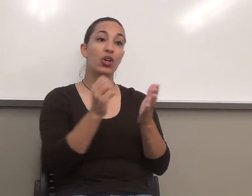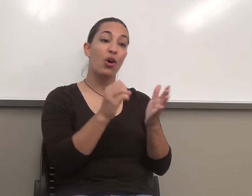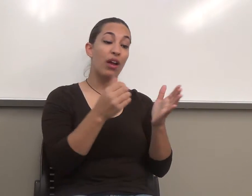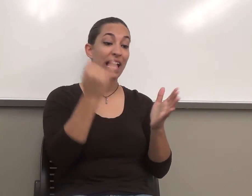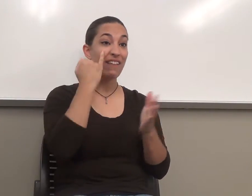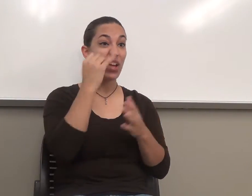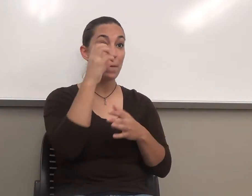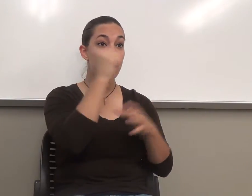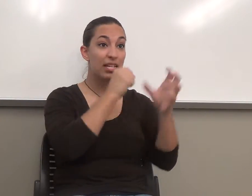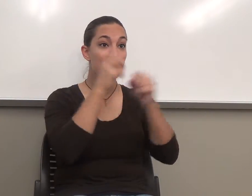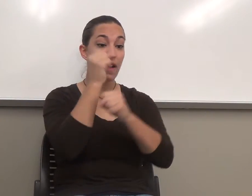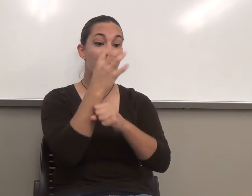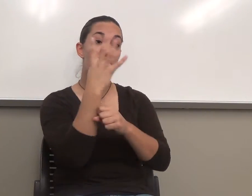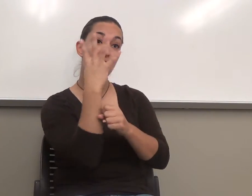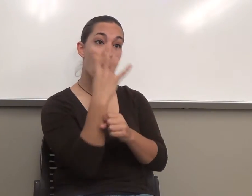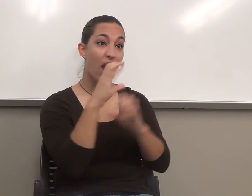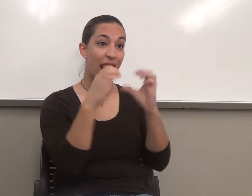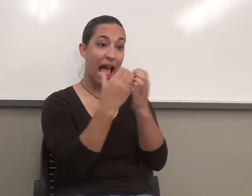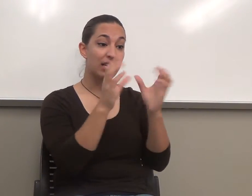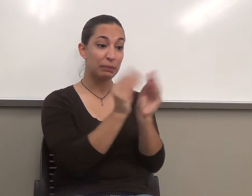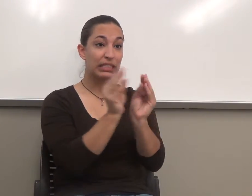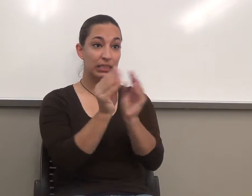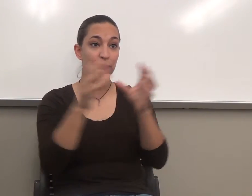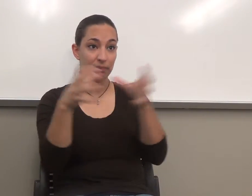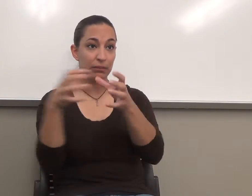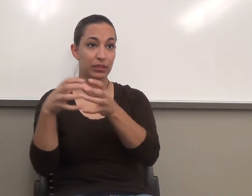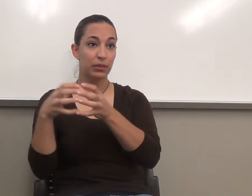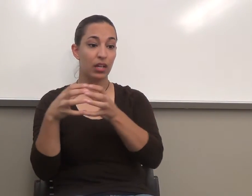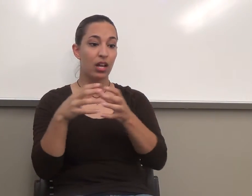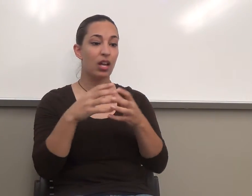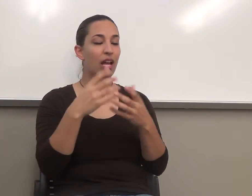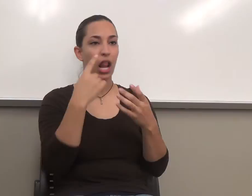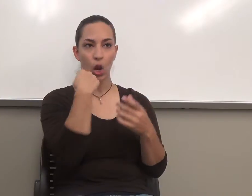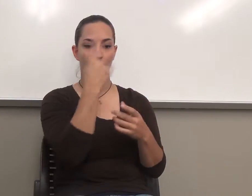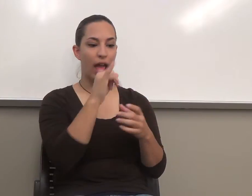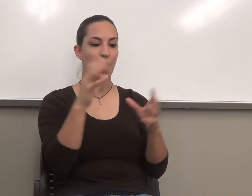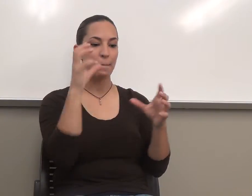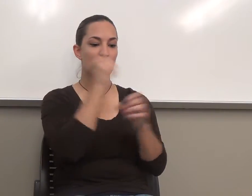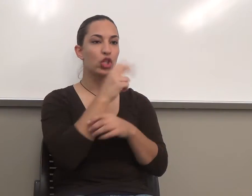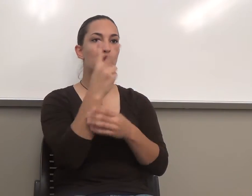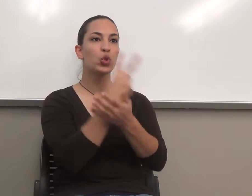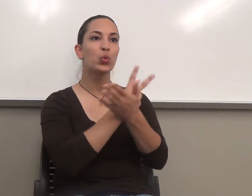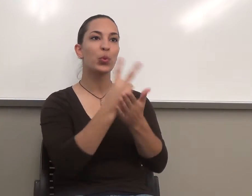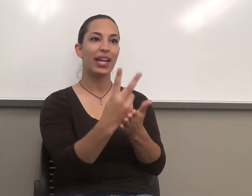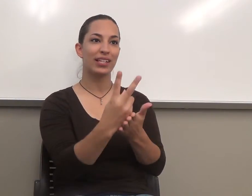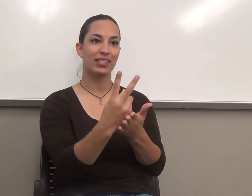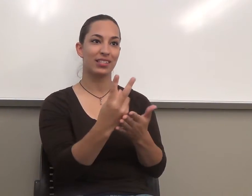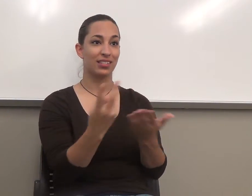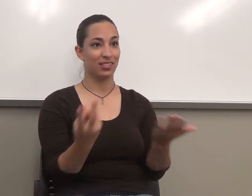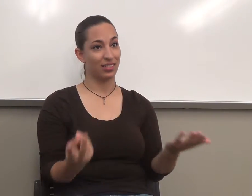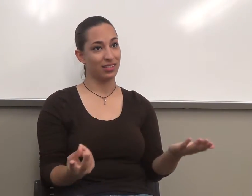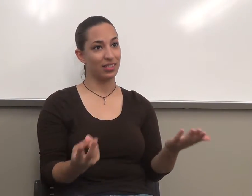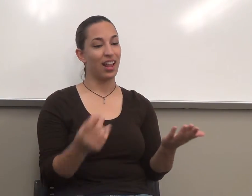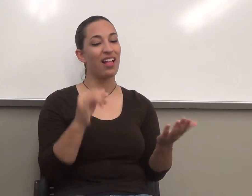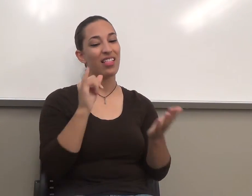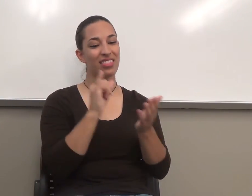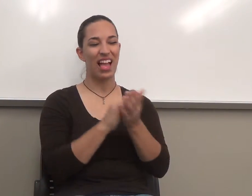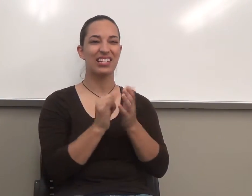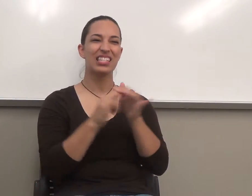-day-a three-a three-day-a